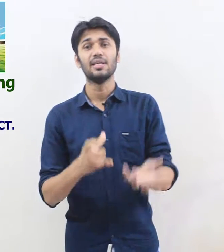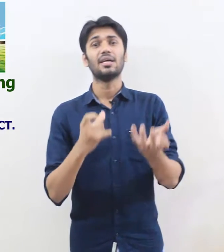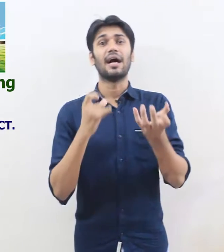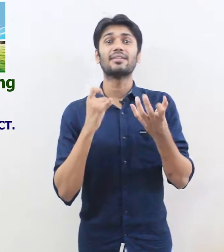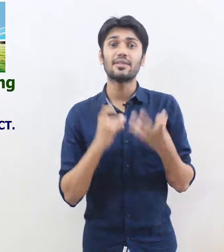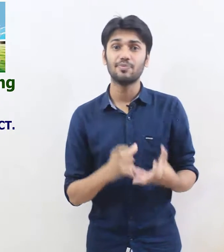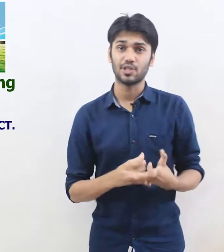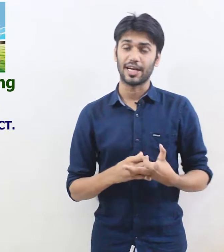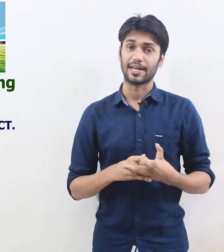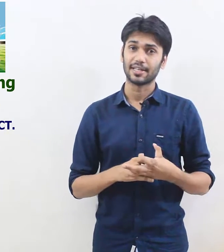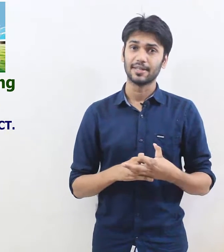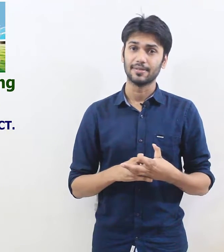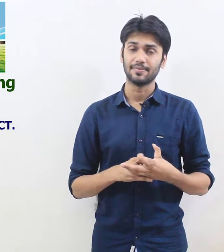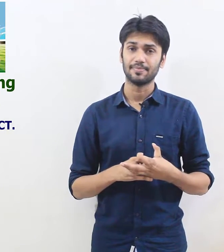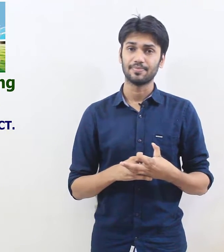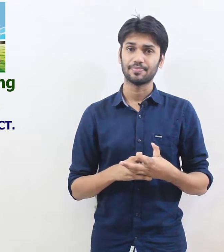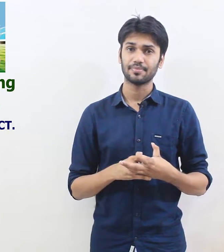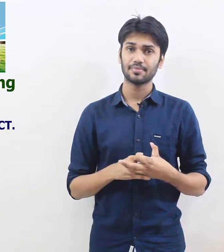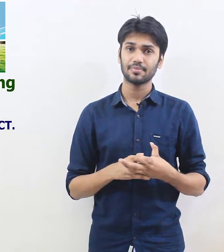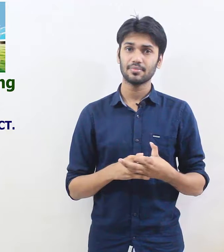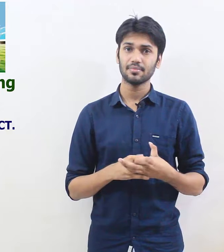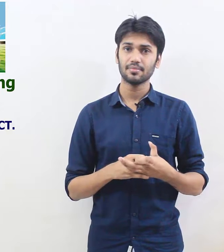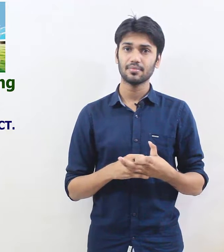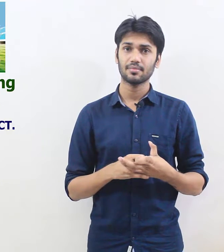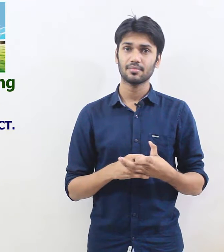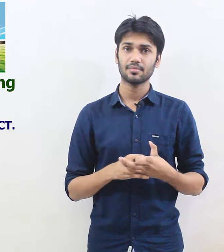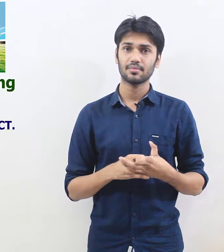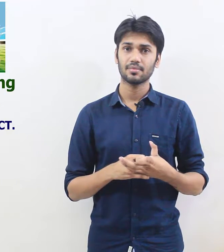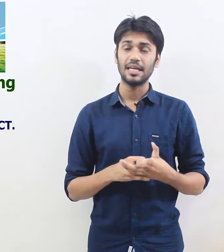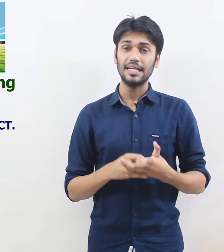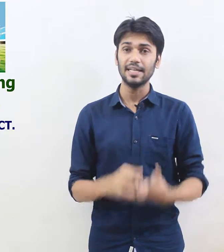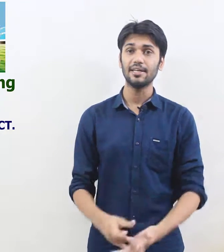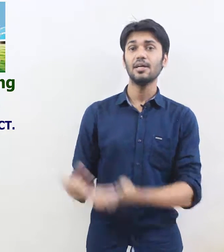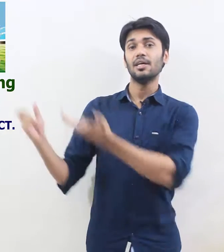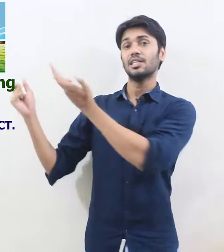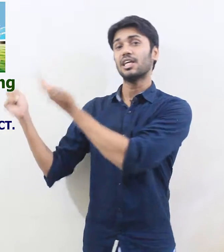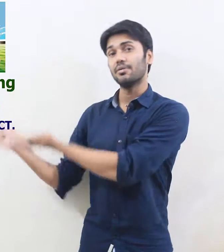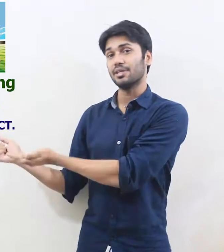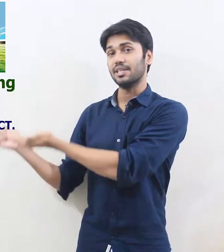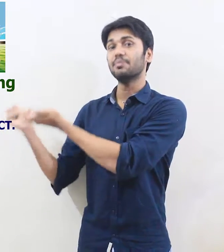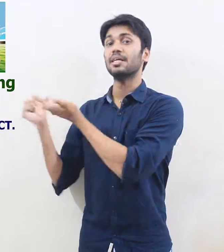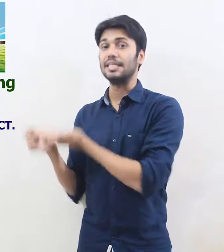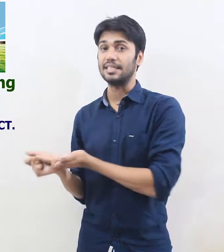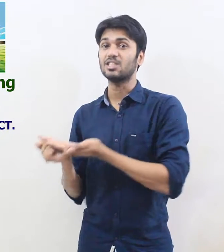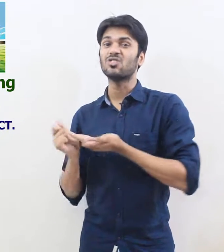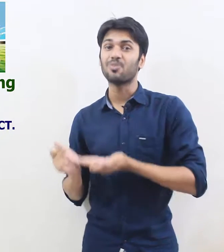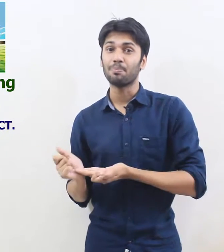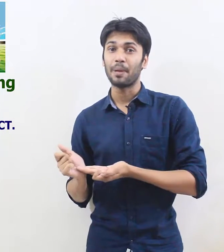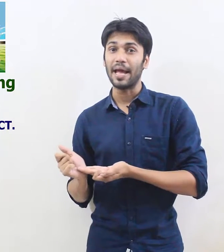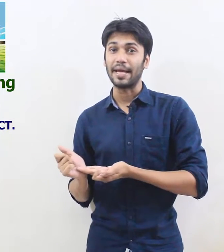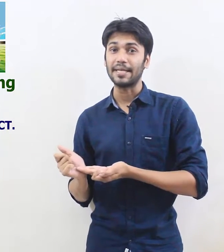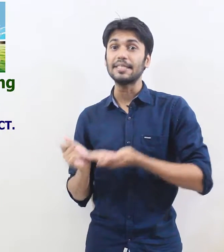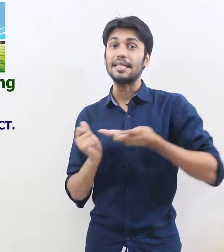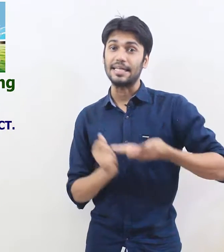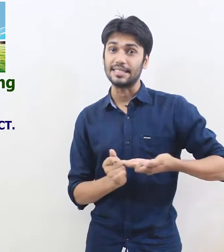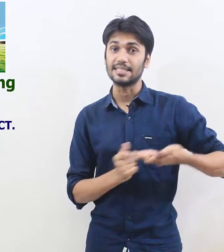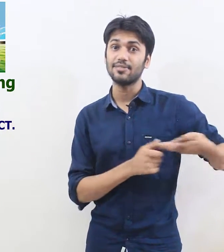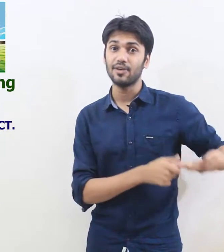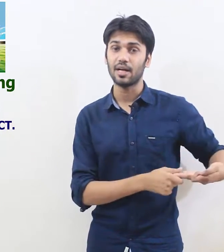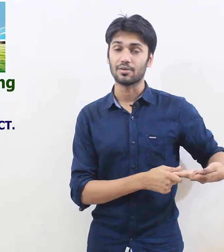be a subject here Karim is playing in the